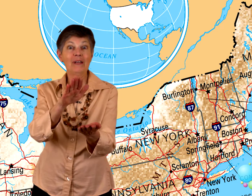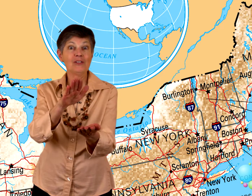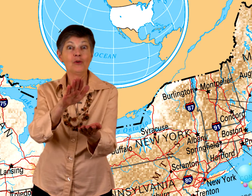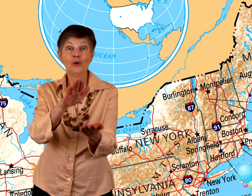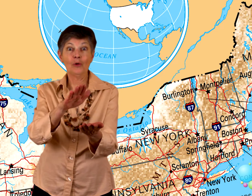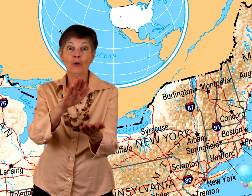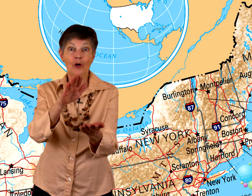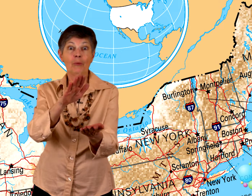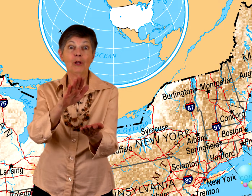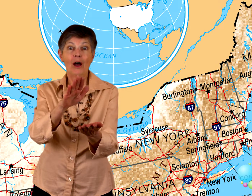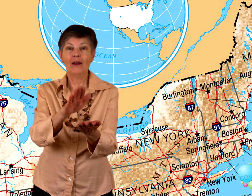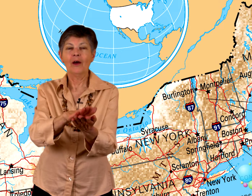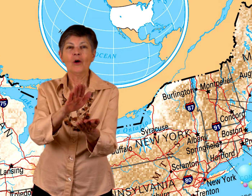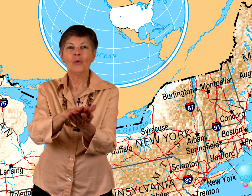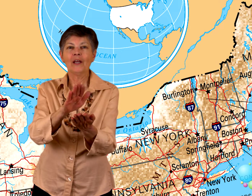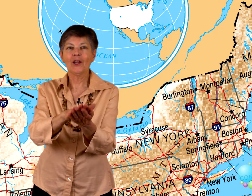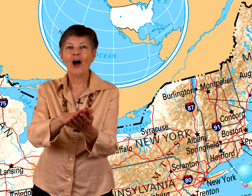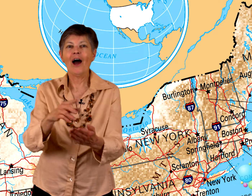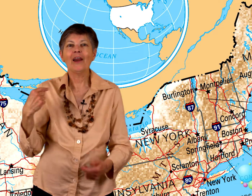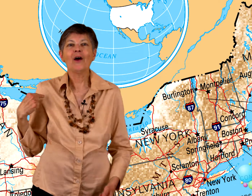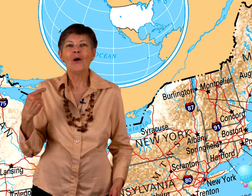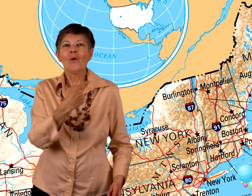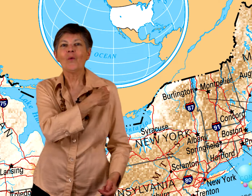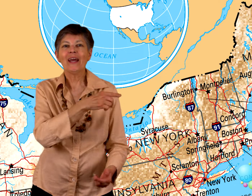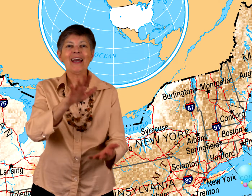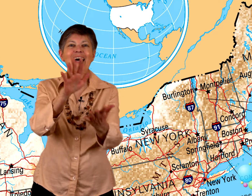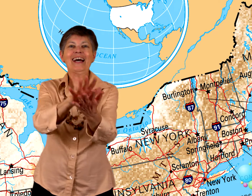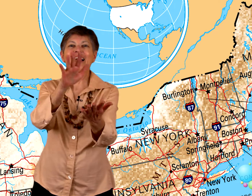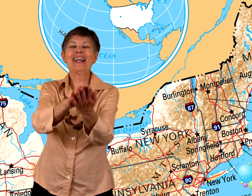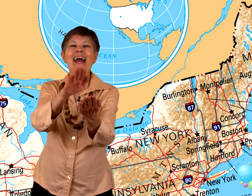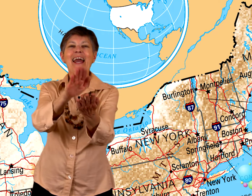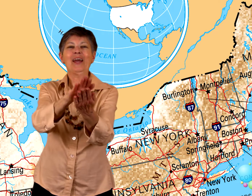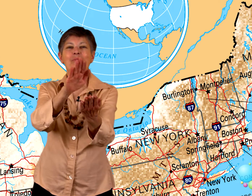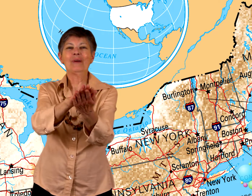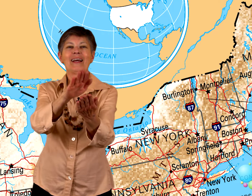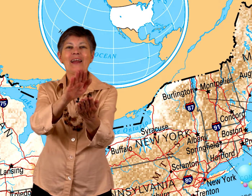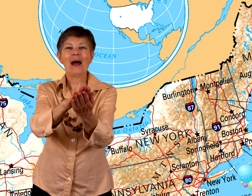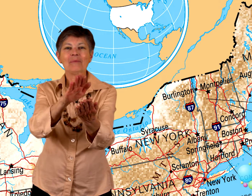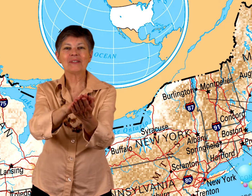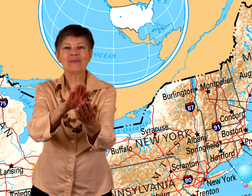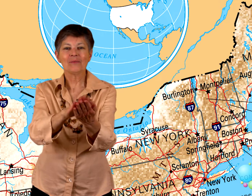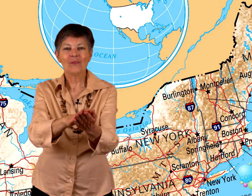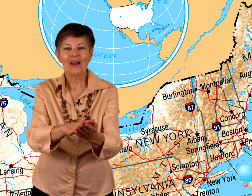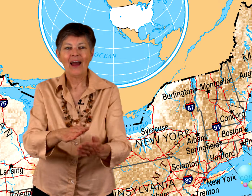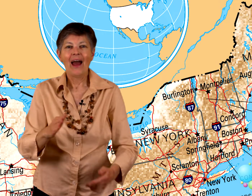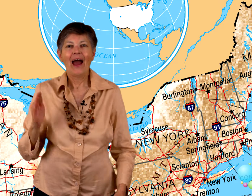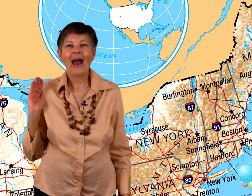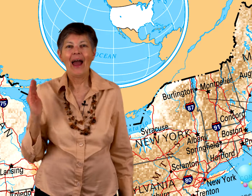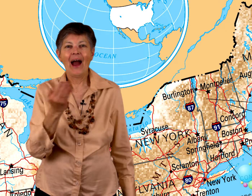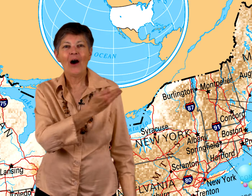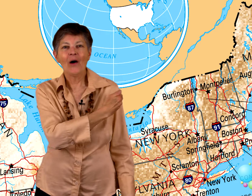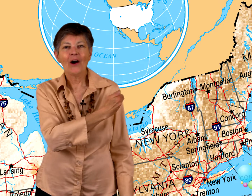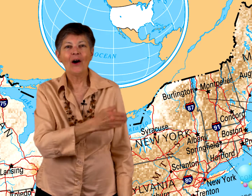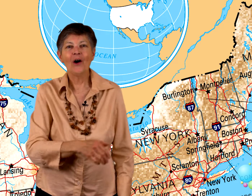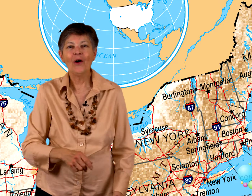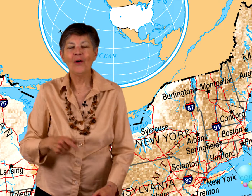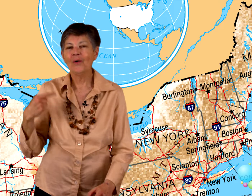means you're going to applaud. We laud. We acclaim. Big claps. Our own